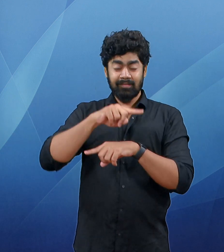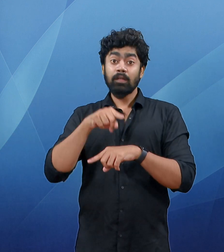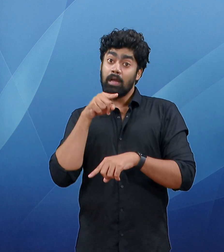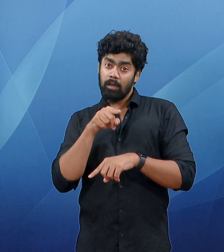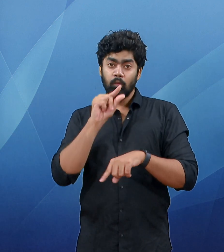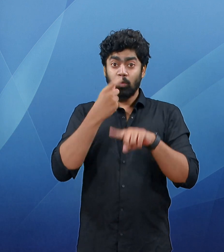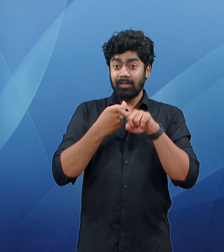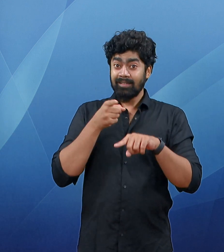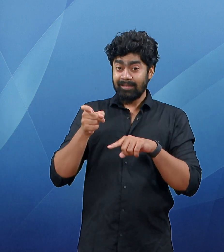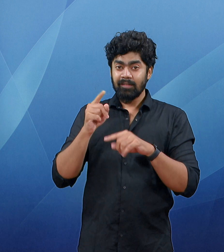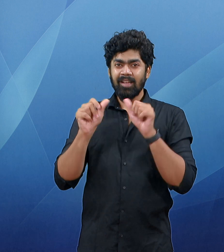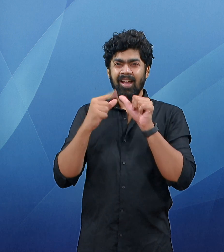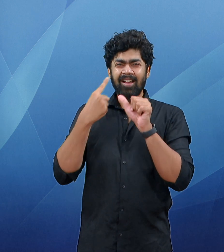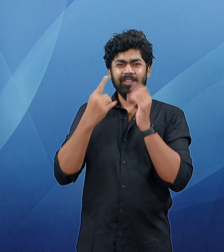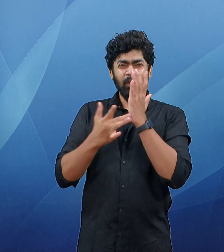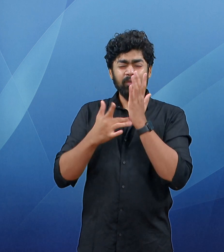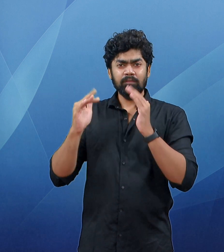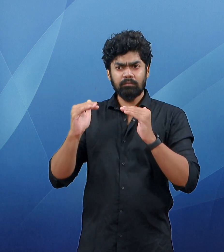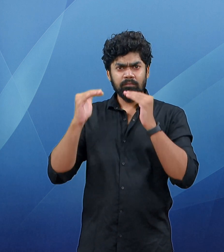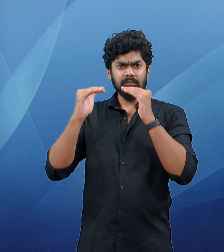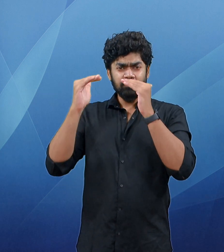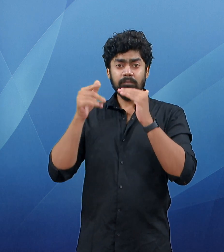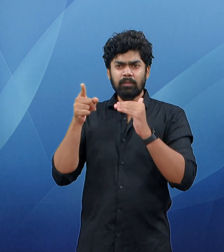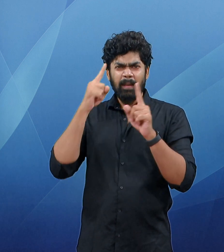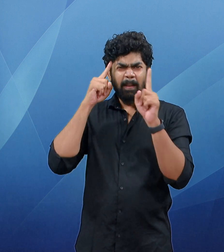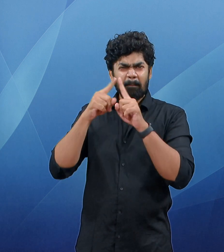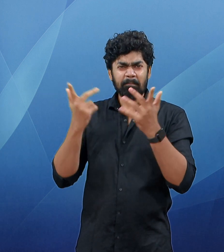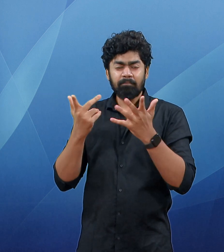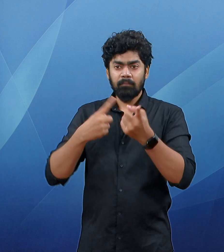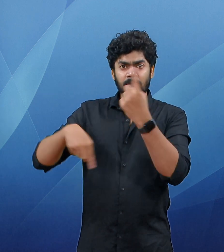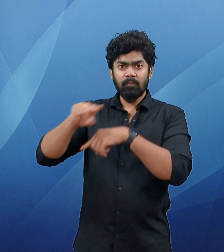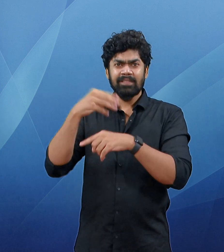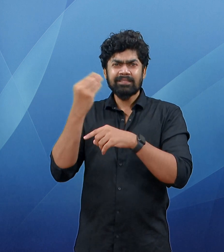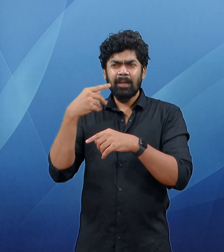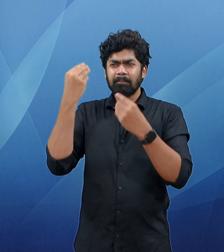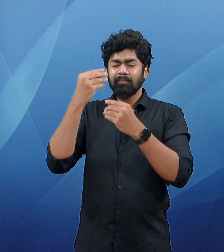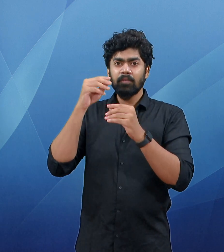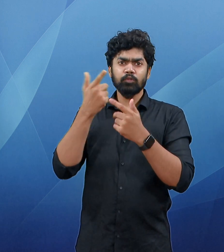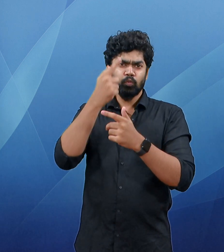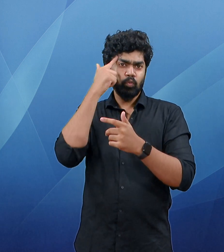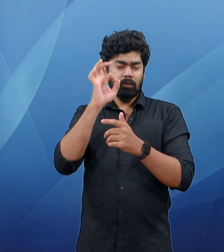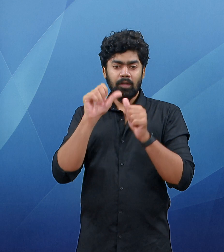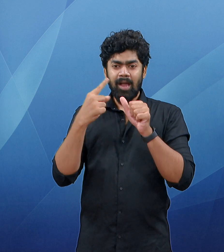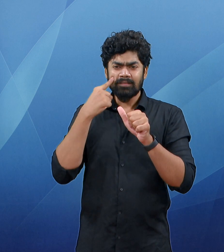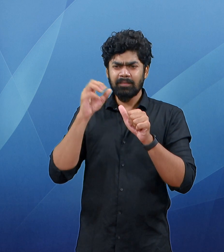ai systems will be required to notify the u.s federal government of technologies that have implications for u.s